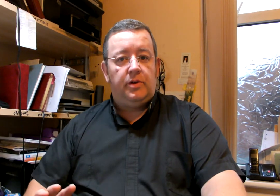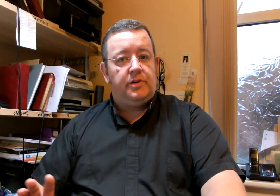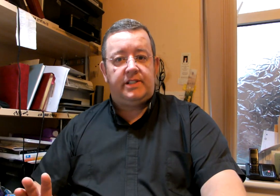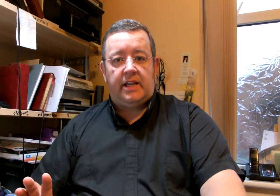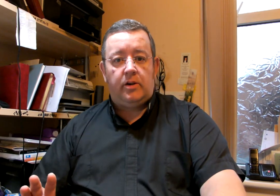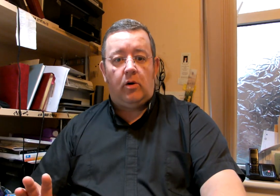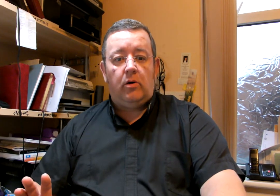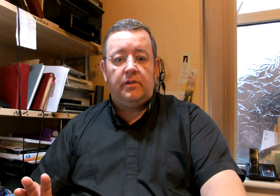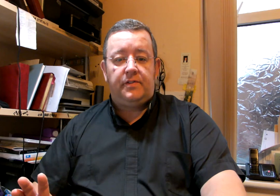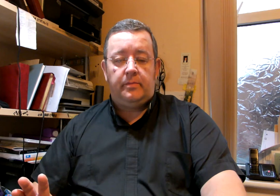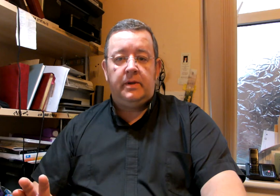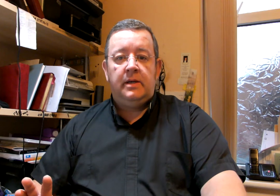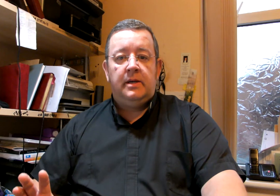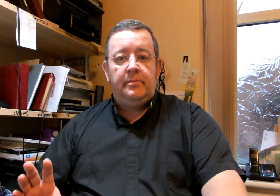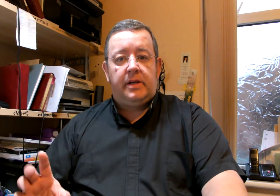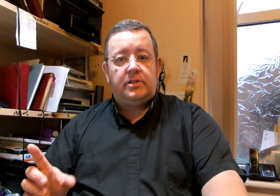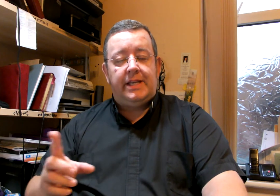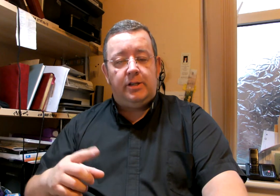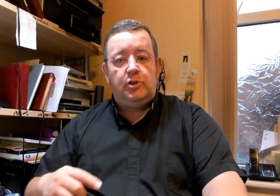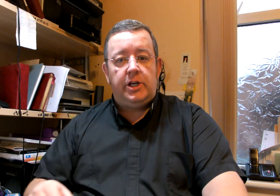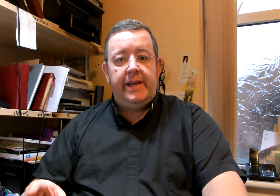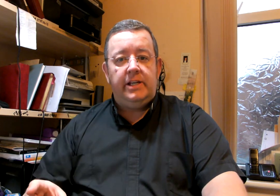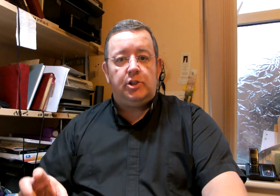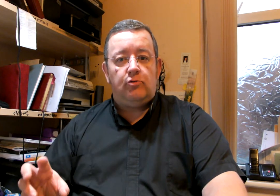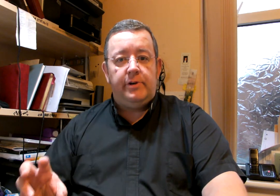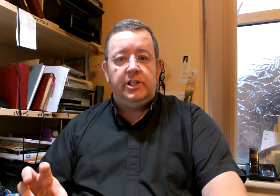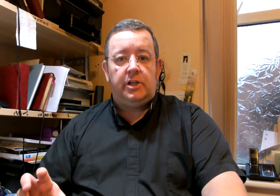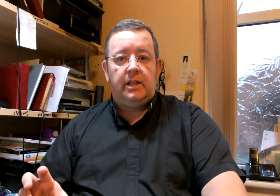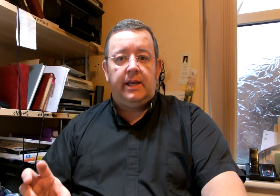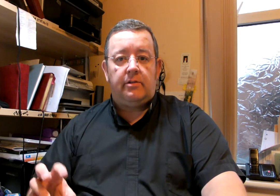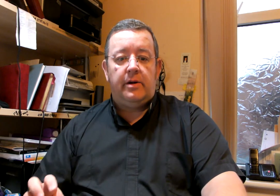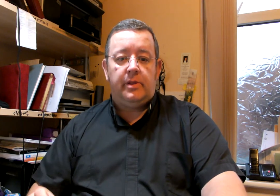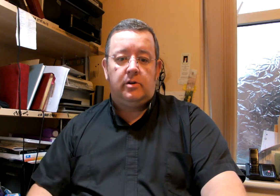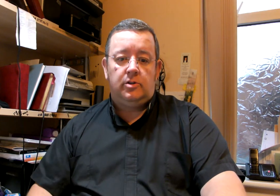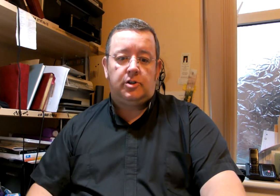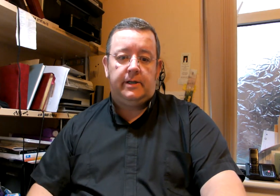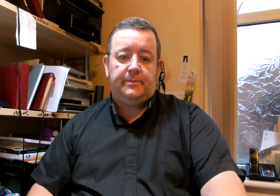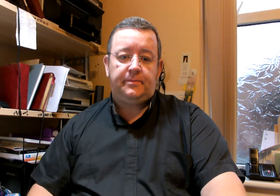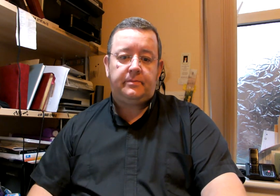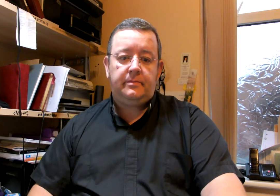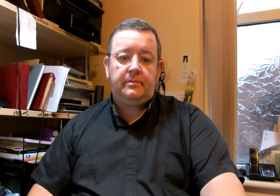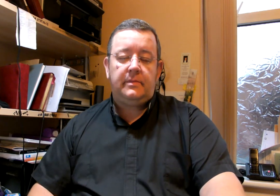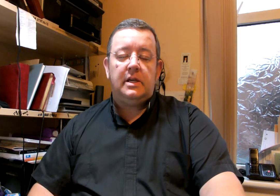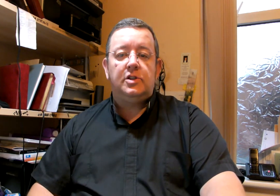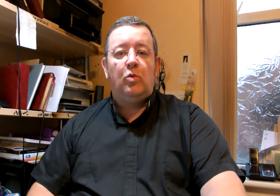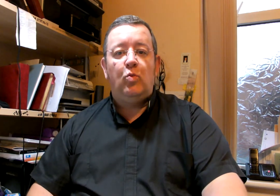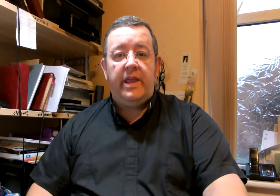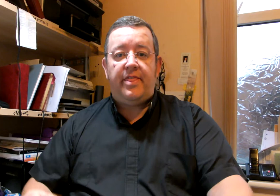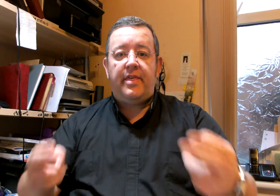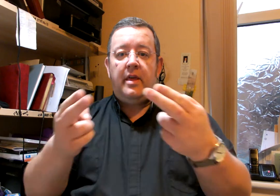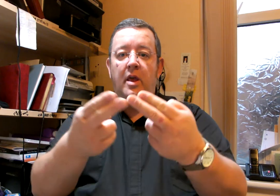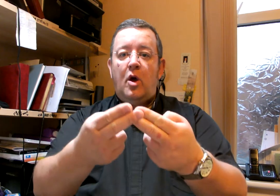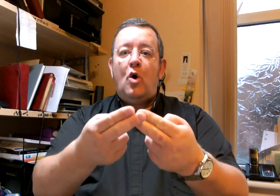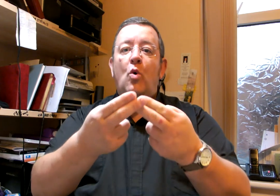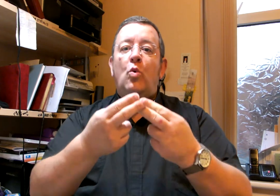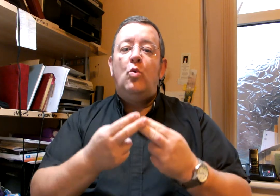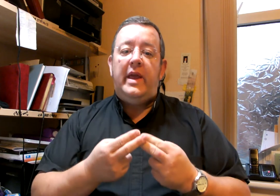understand all of them because they do change regionally around the country so with with